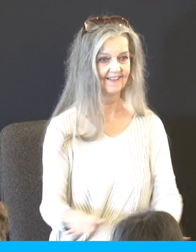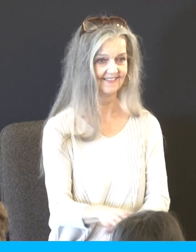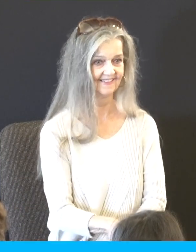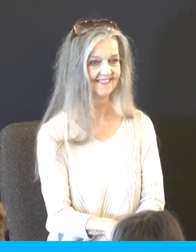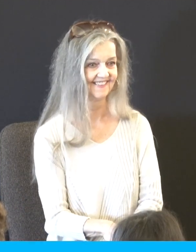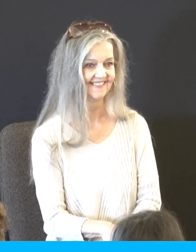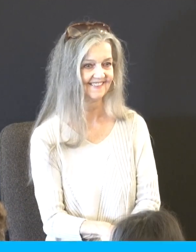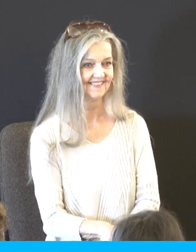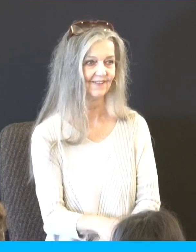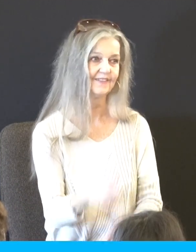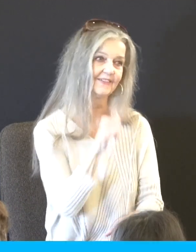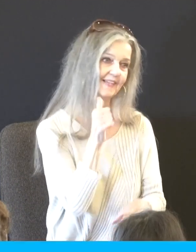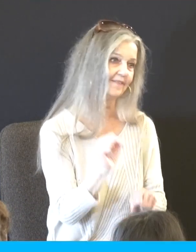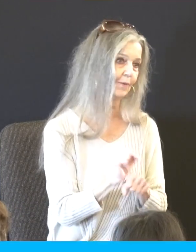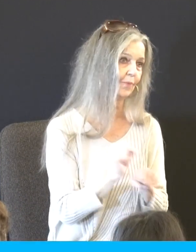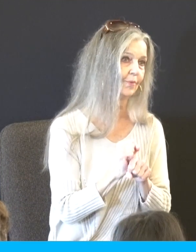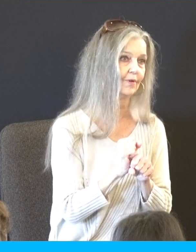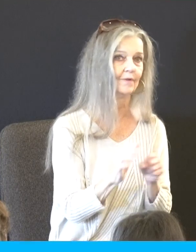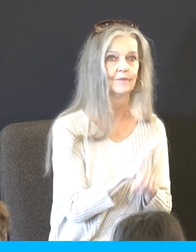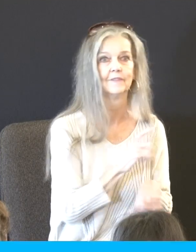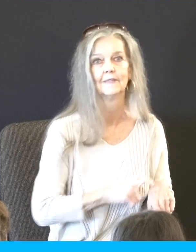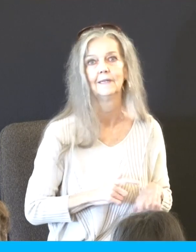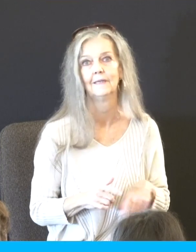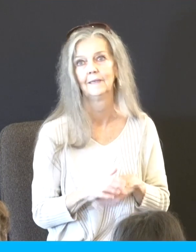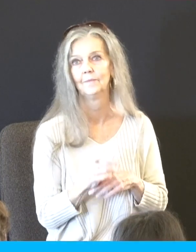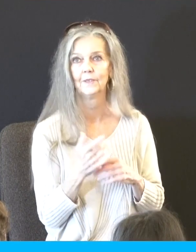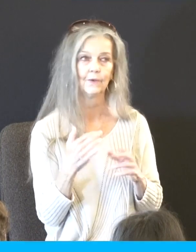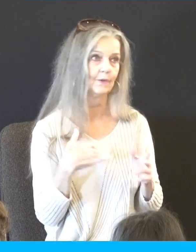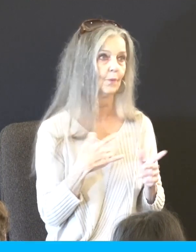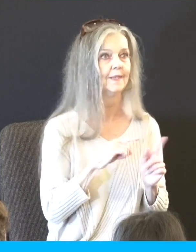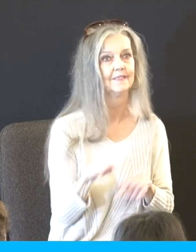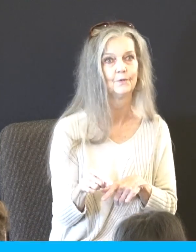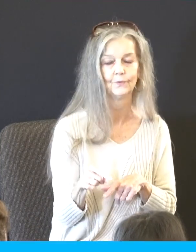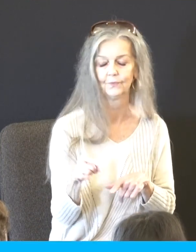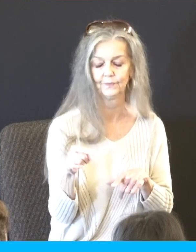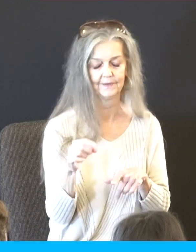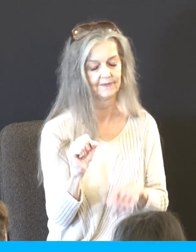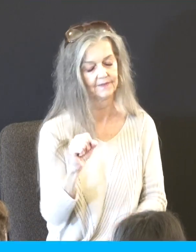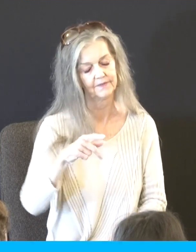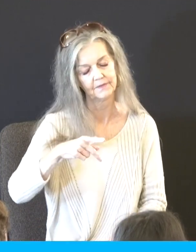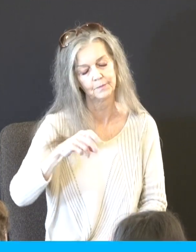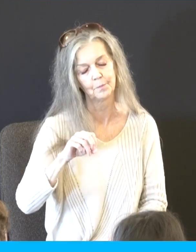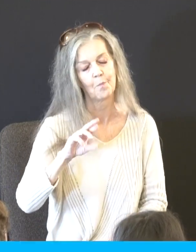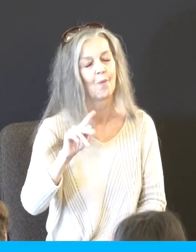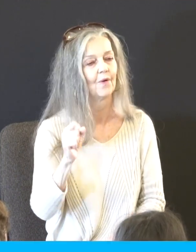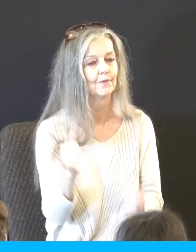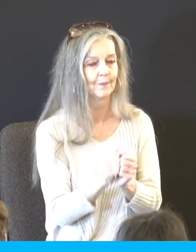jobs, team snap, singing practices canceled, but now it's back on, but now it's canceled. Oh no, it's back on. You're like, right? Am I the only